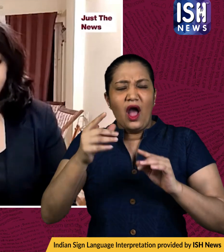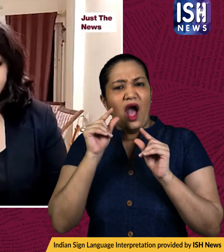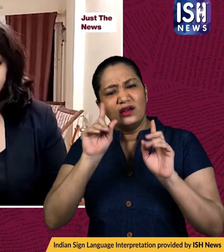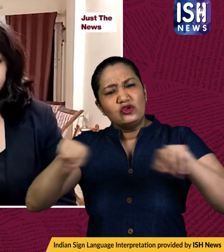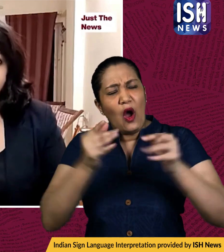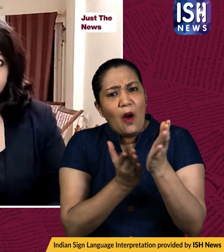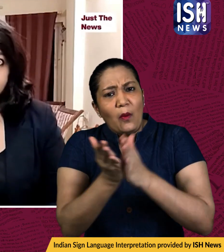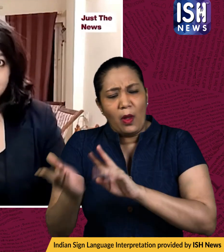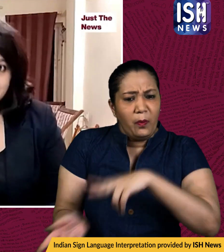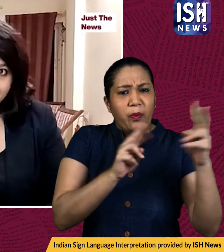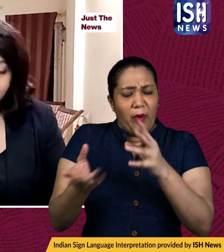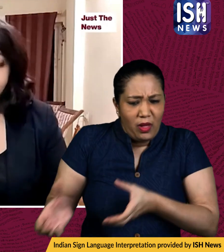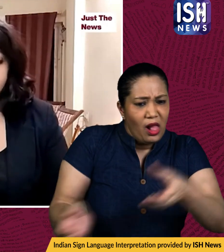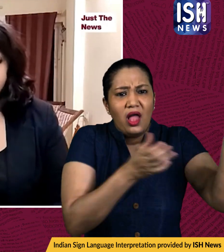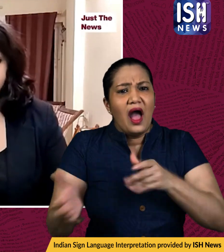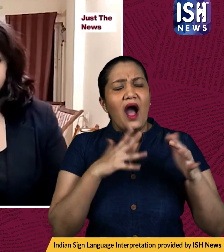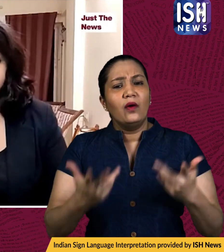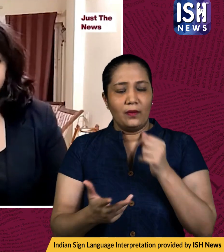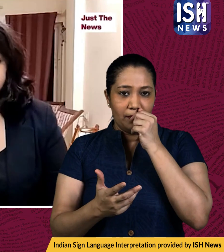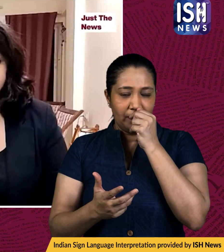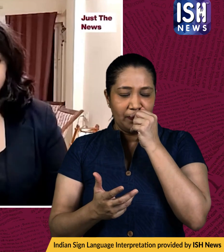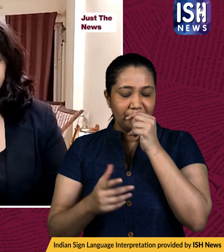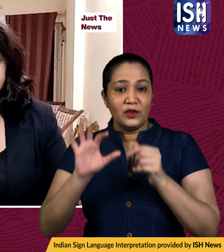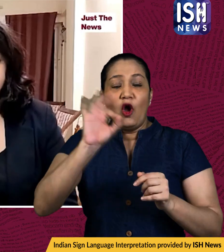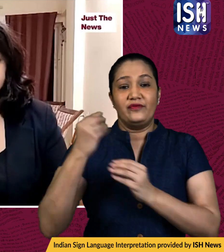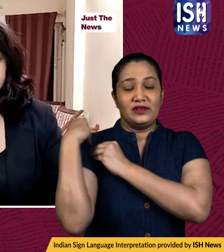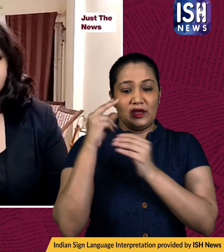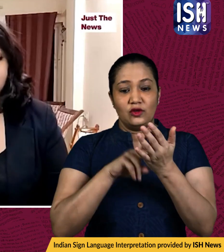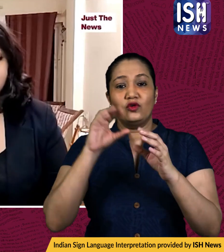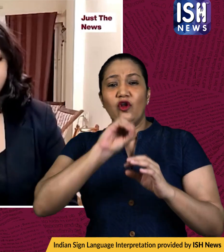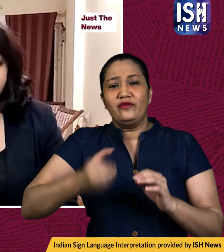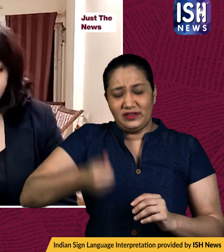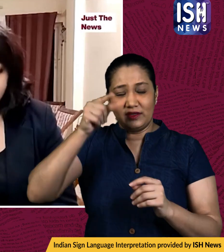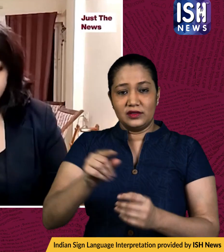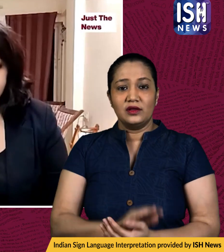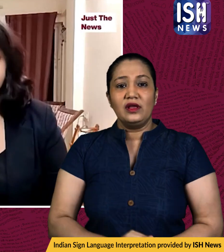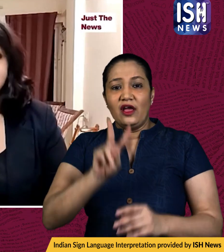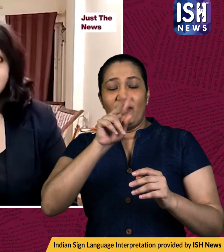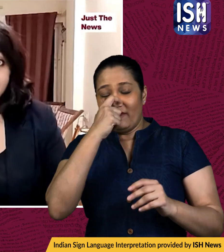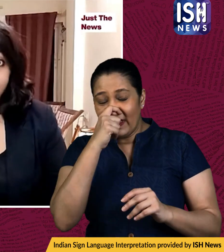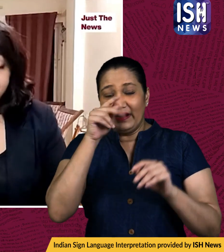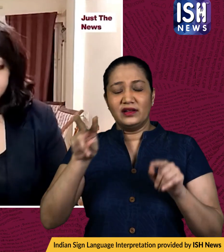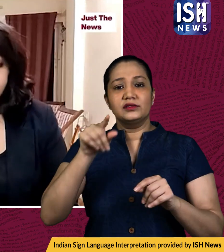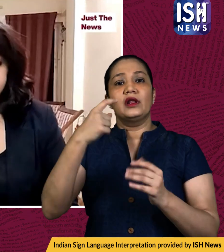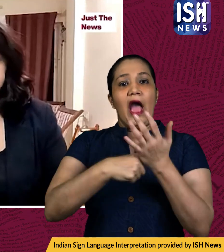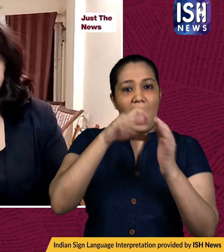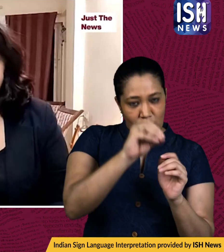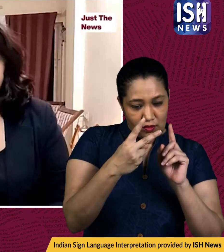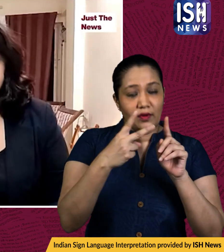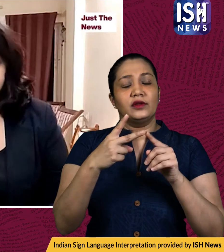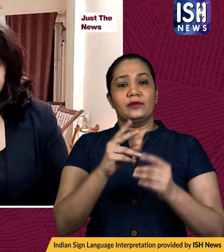unauthorized manner now the nodal officer for evms in varanasi a returning officer in son